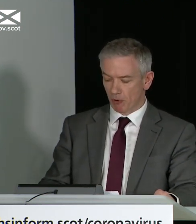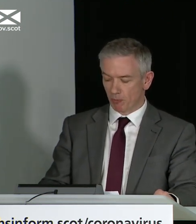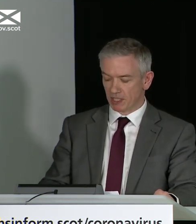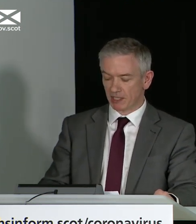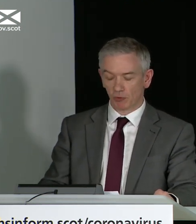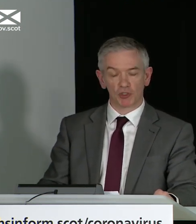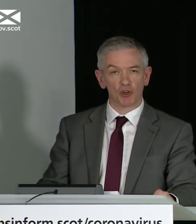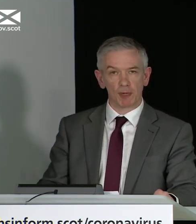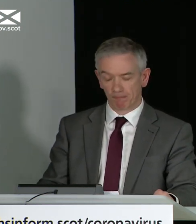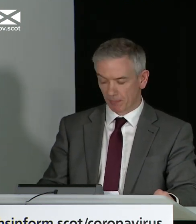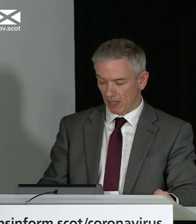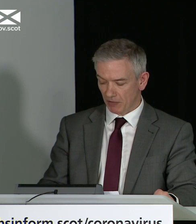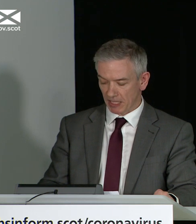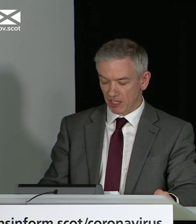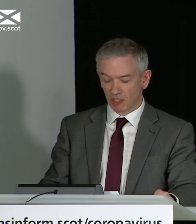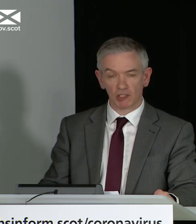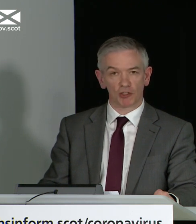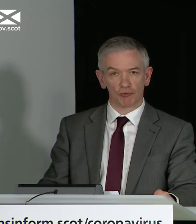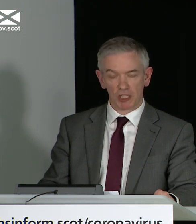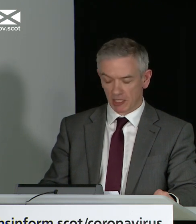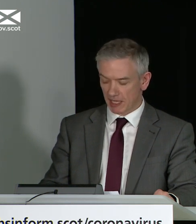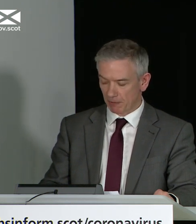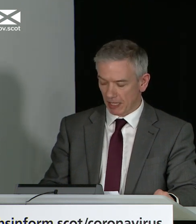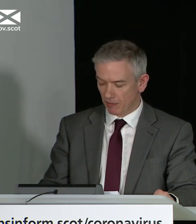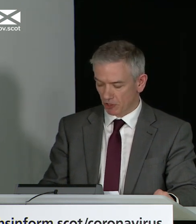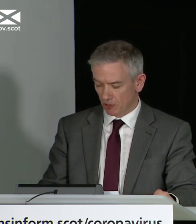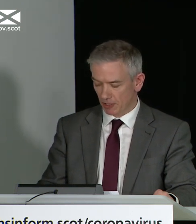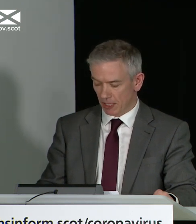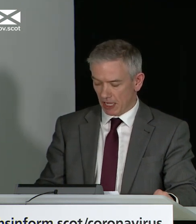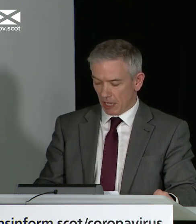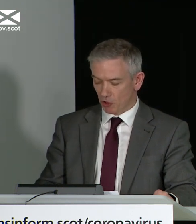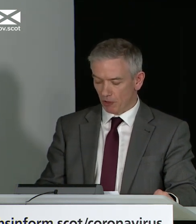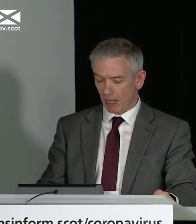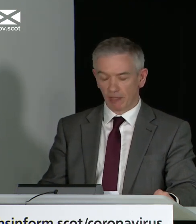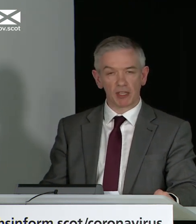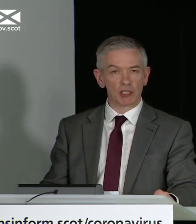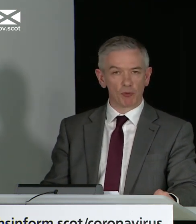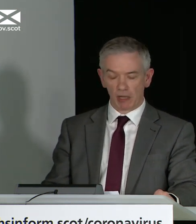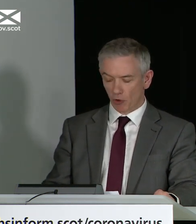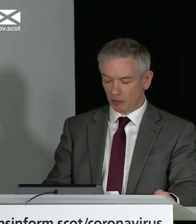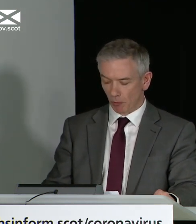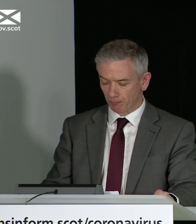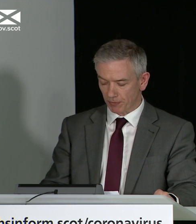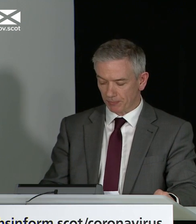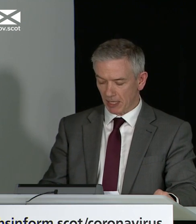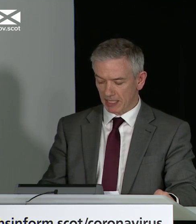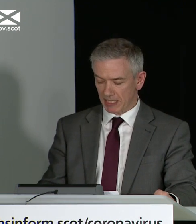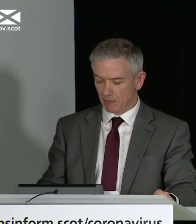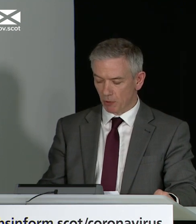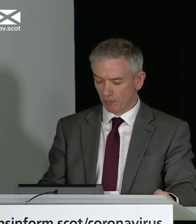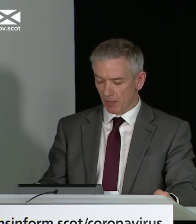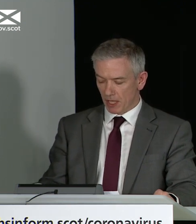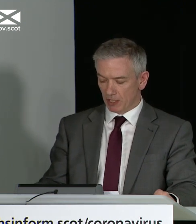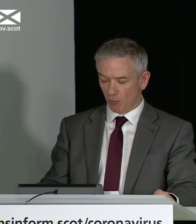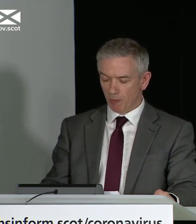people presenting with trauma after accidents or risk-taking behaviours. I'm sure that many of these will be avoidable. As an